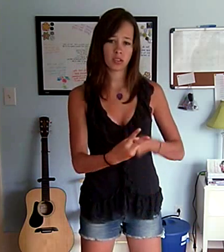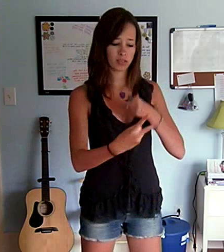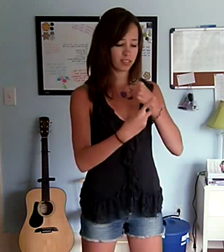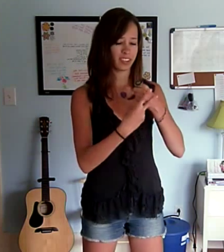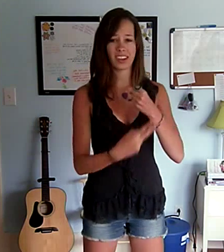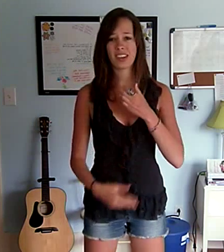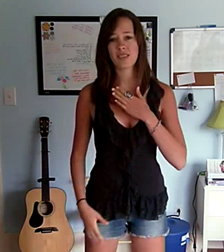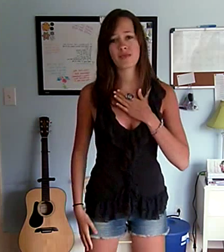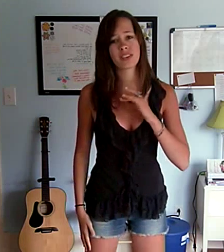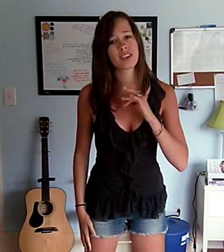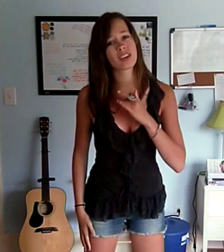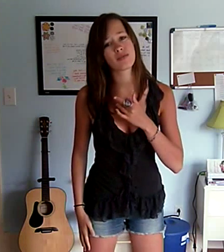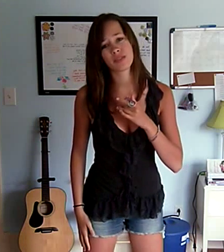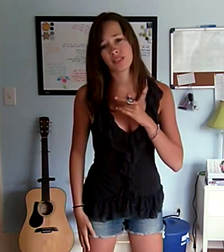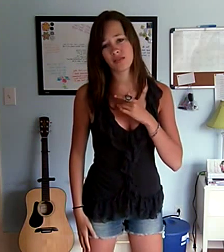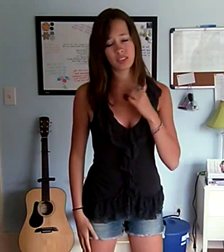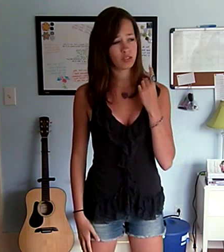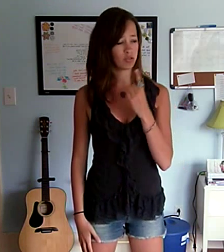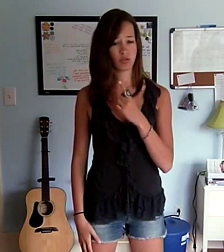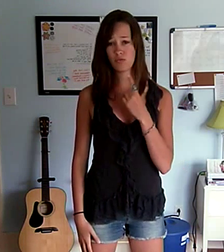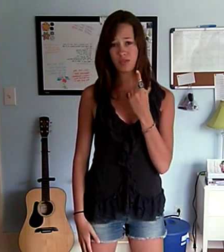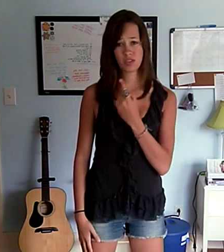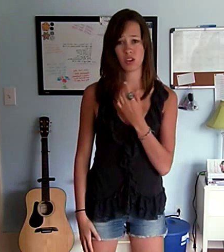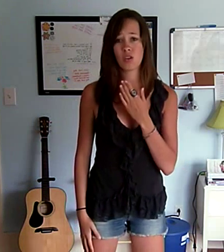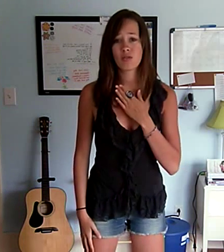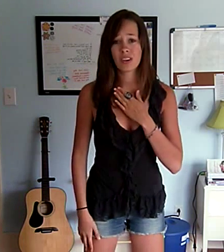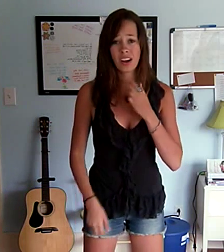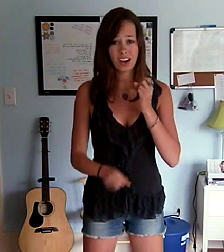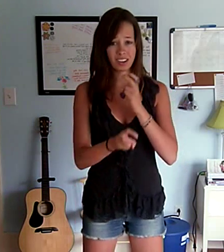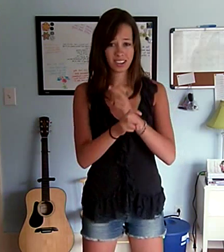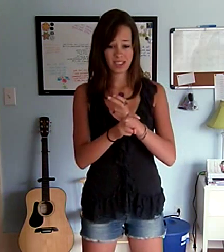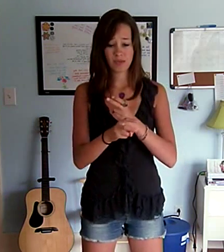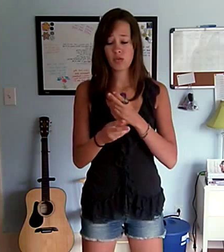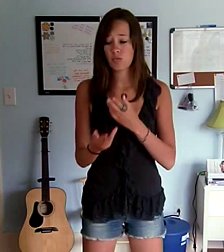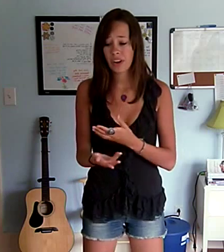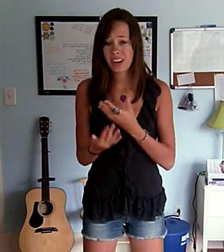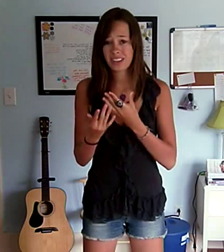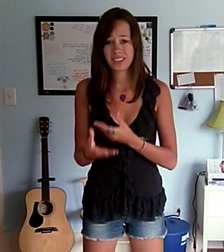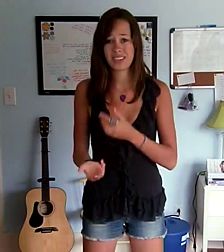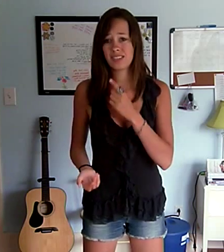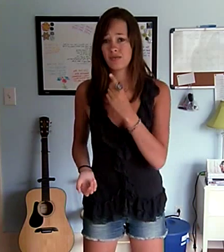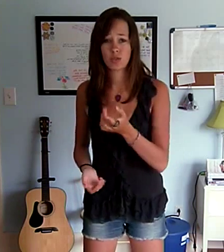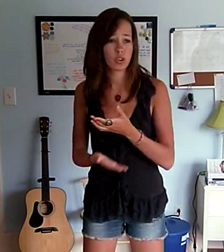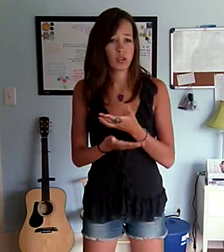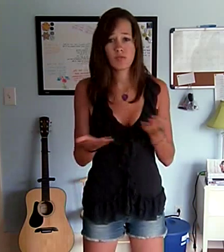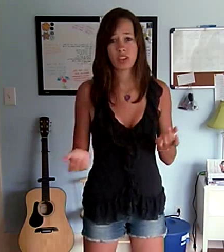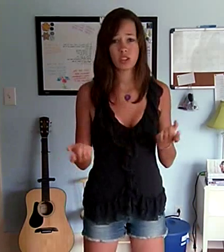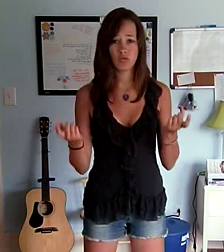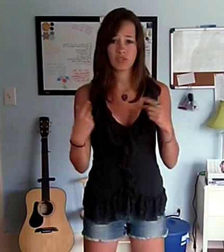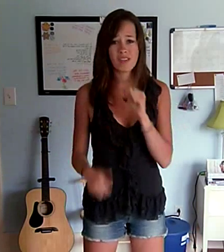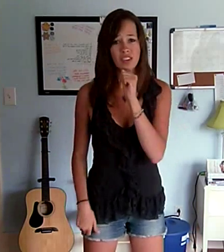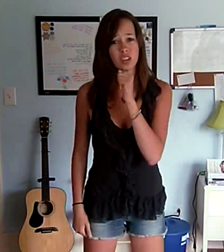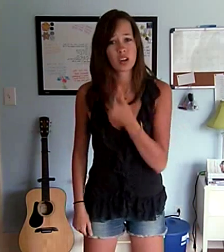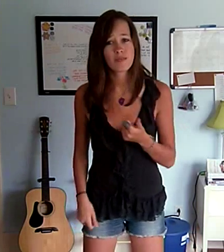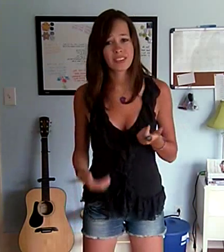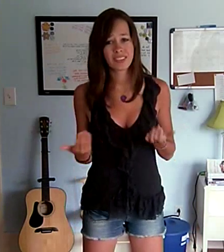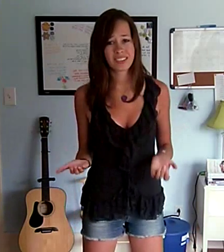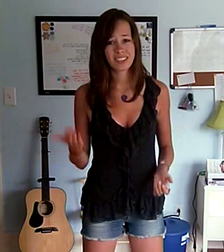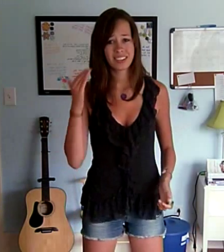save me I've been feeling so alone I keep waiting for you But you never come, there's this